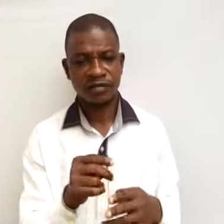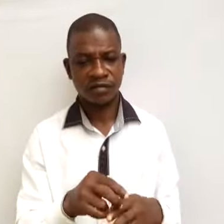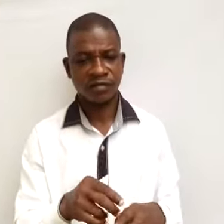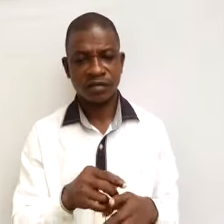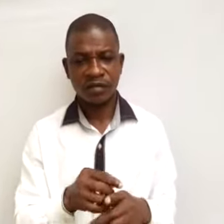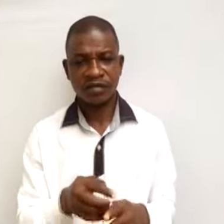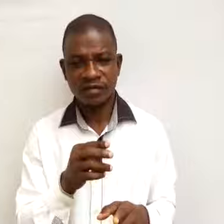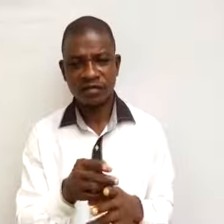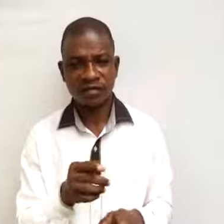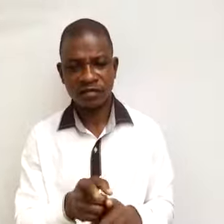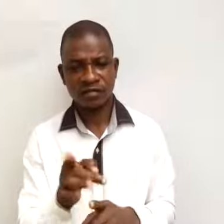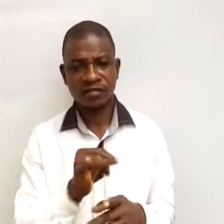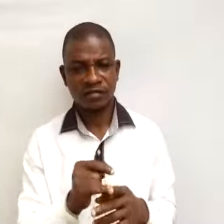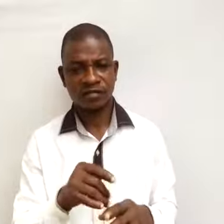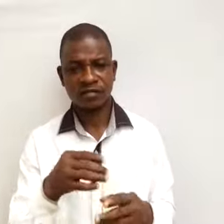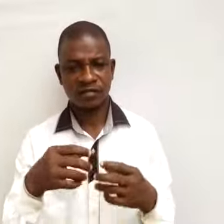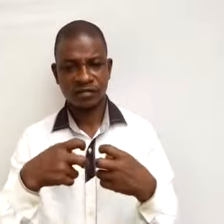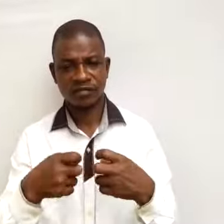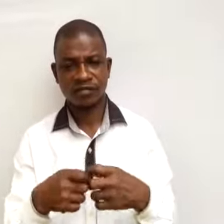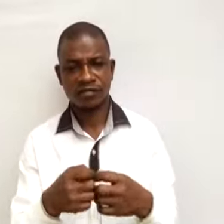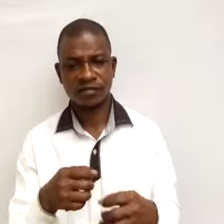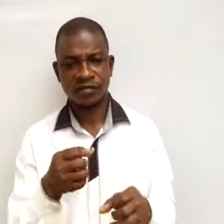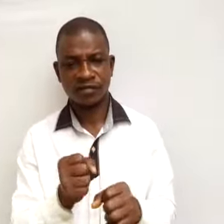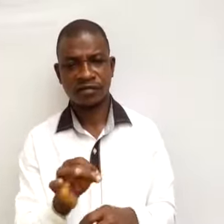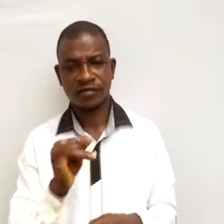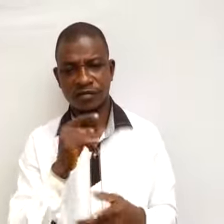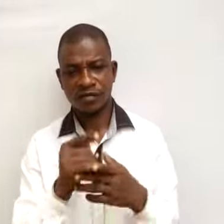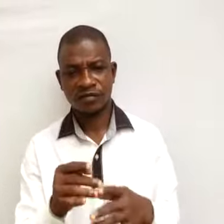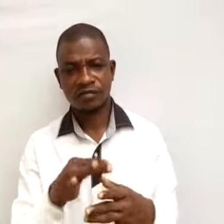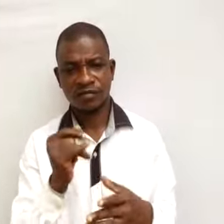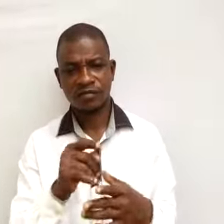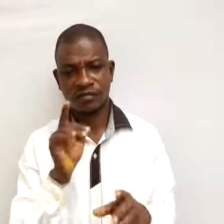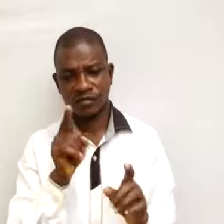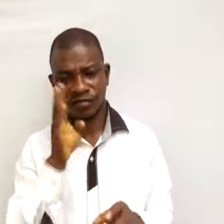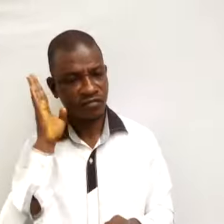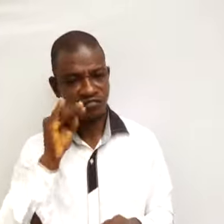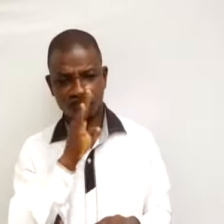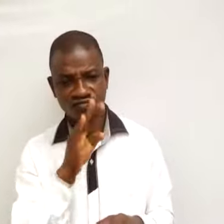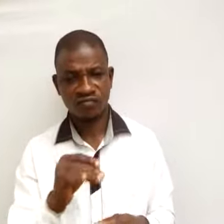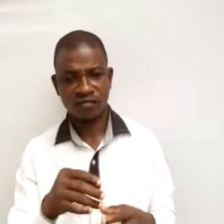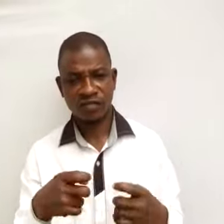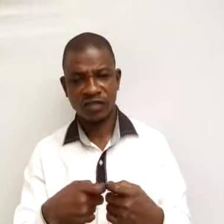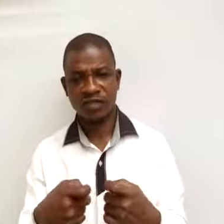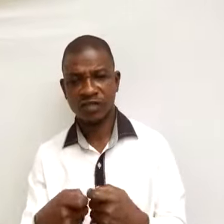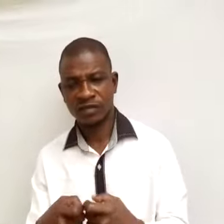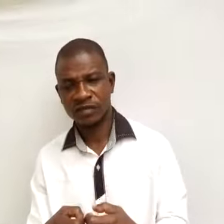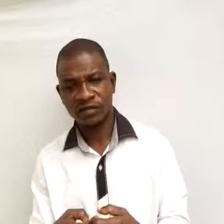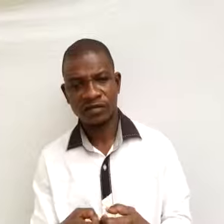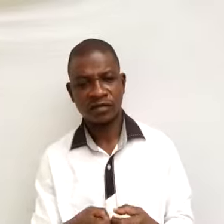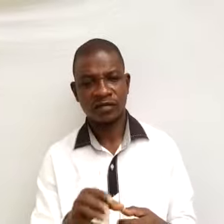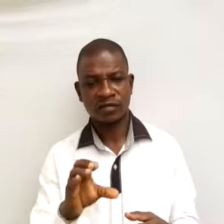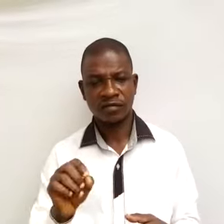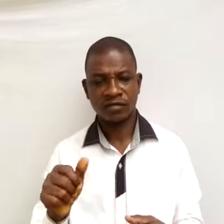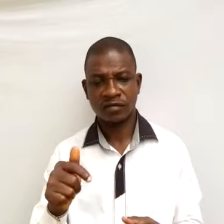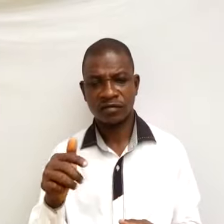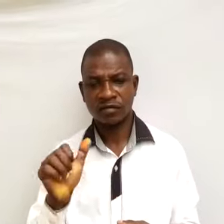power supply. Some of the power could be electricity, coal, thermal